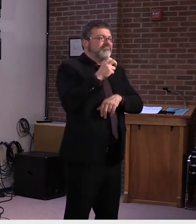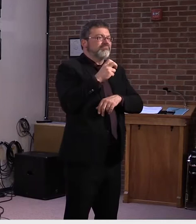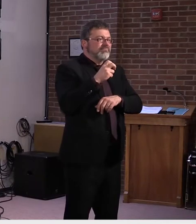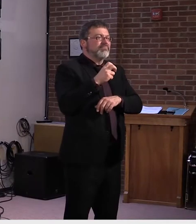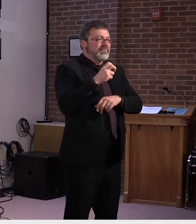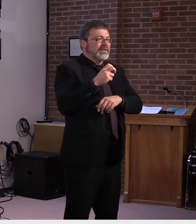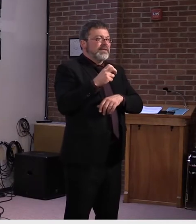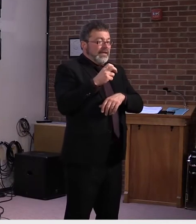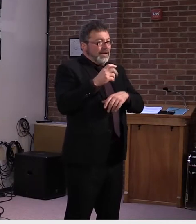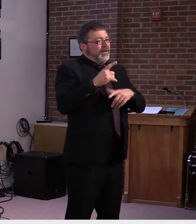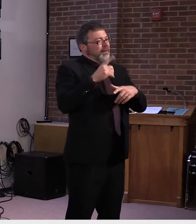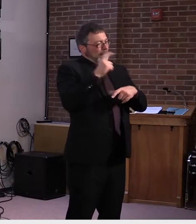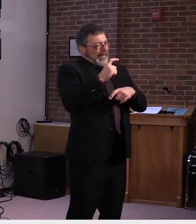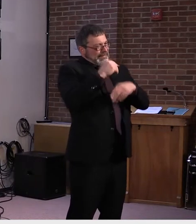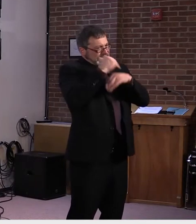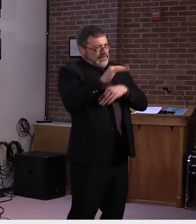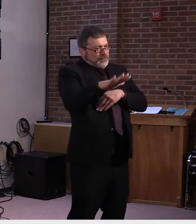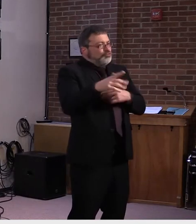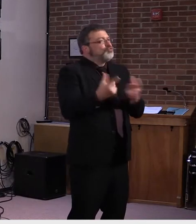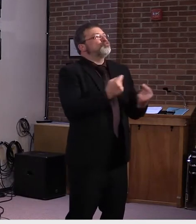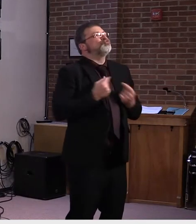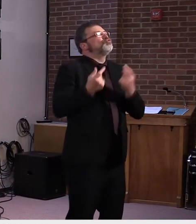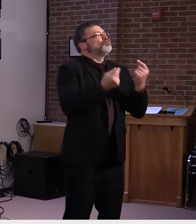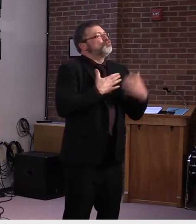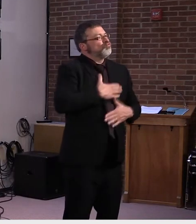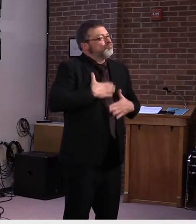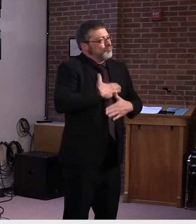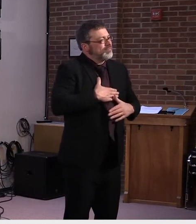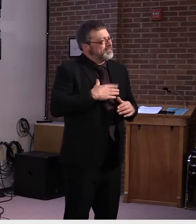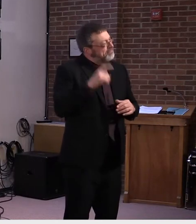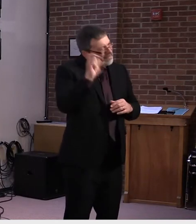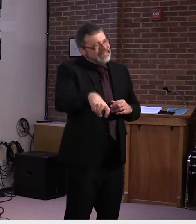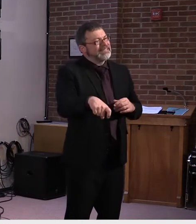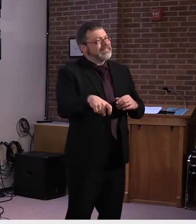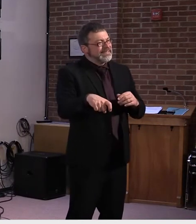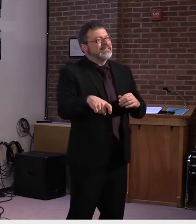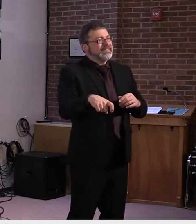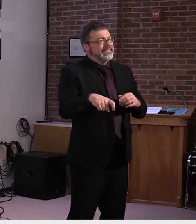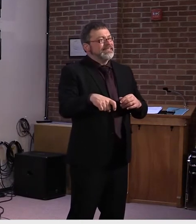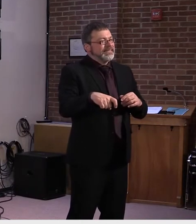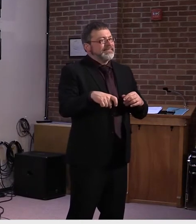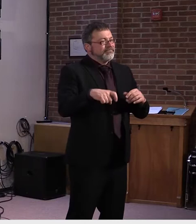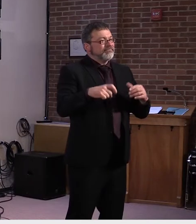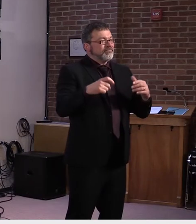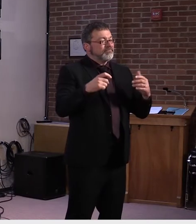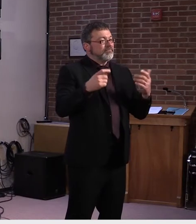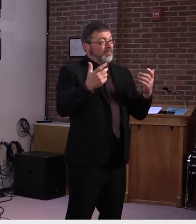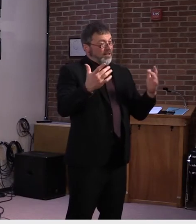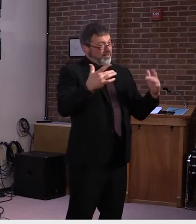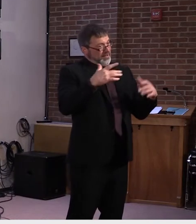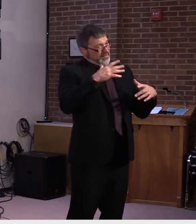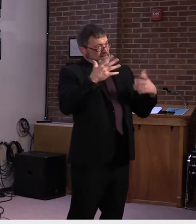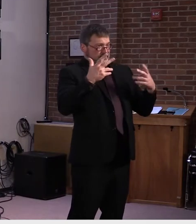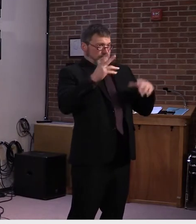that you are describing until we can have a vaccine.